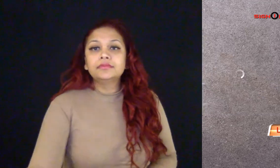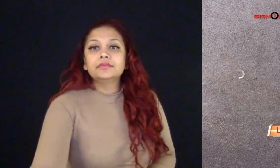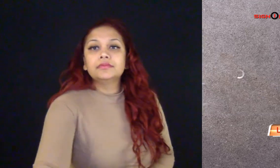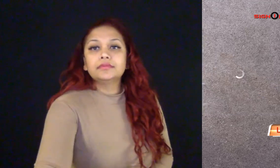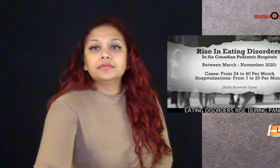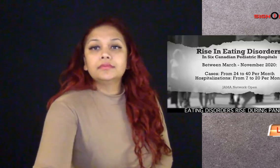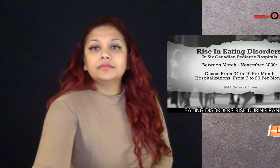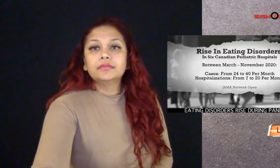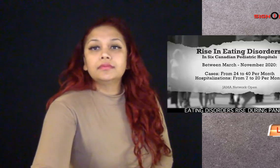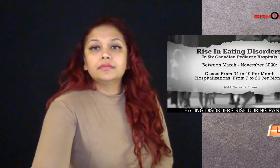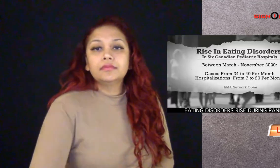necessary.